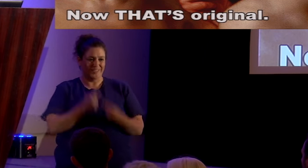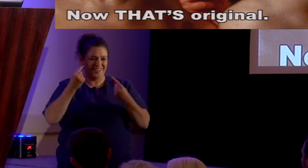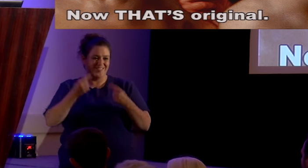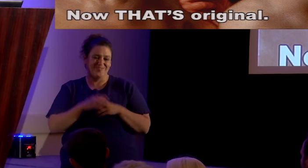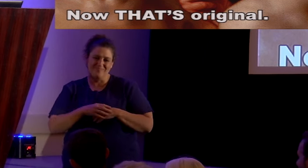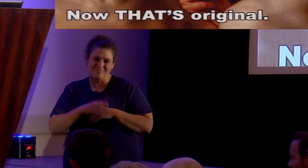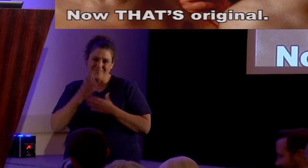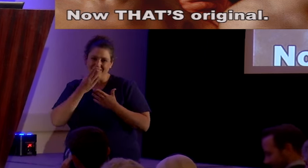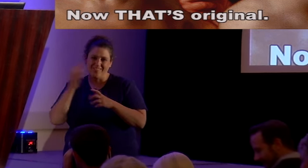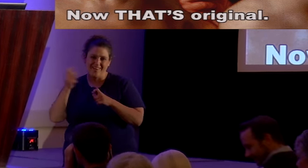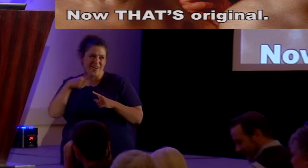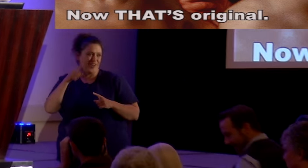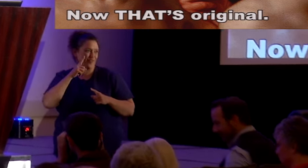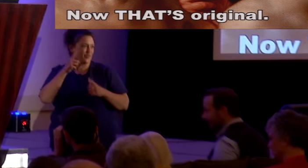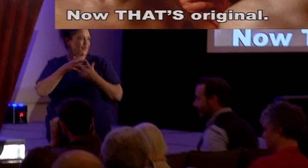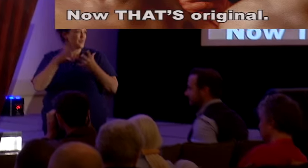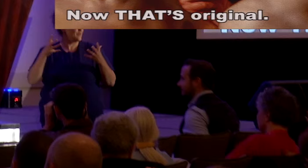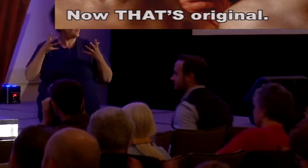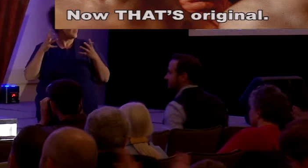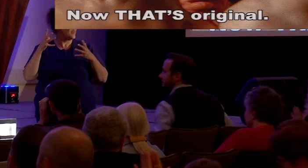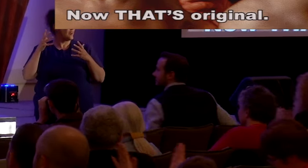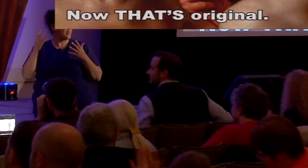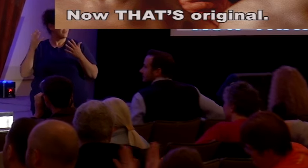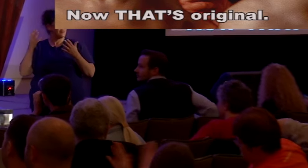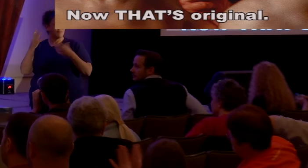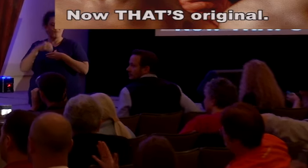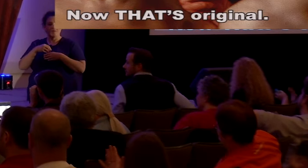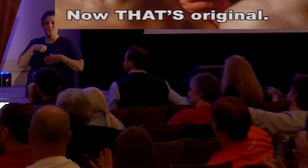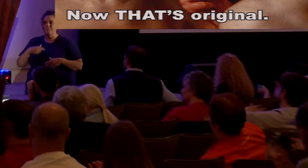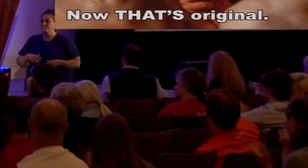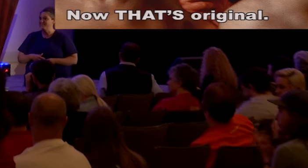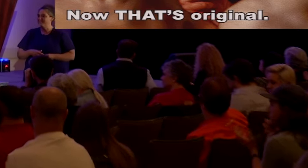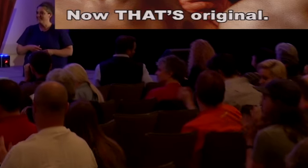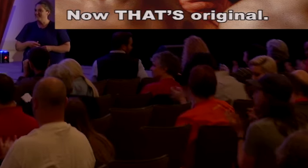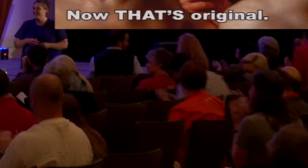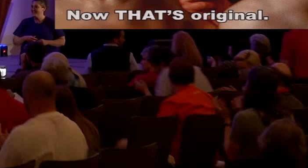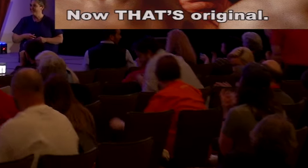you all so much for having me out today. Thank you very much.